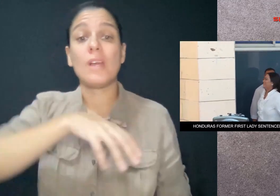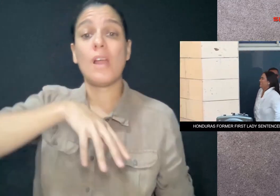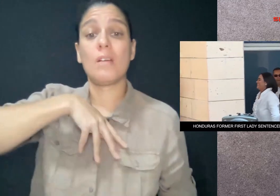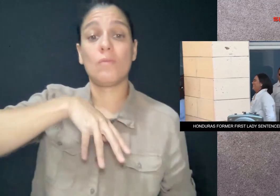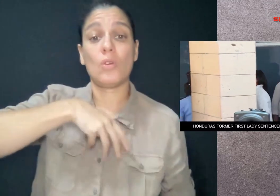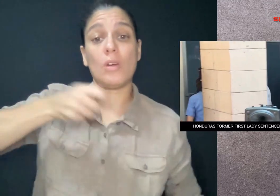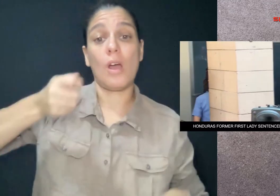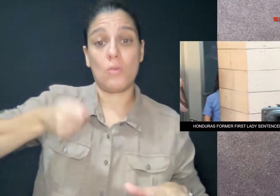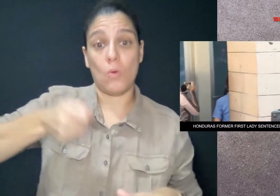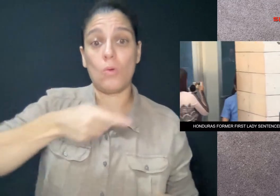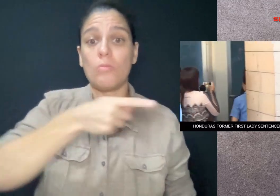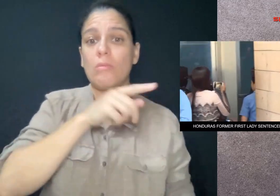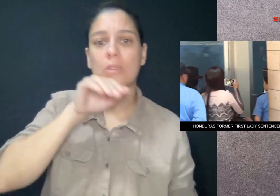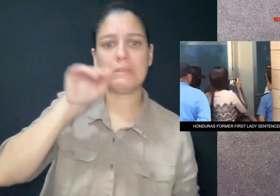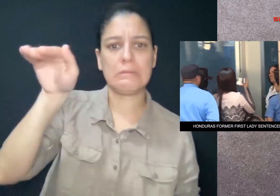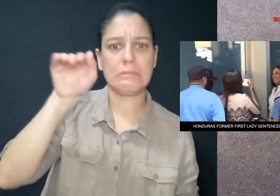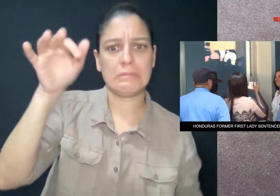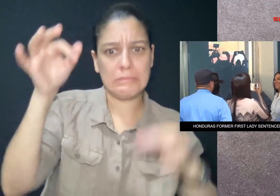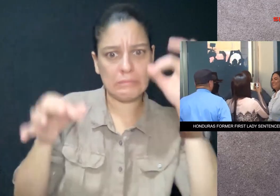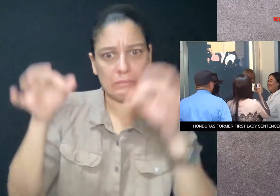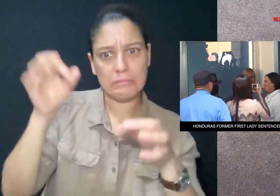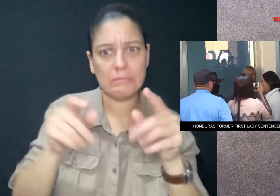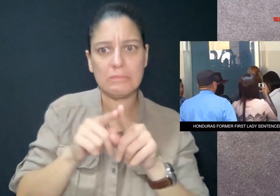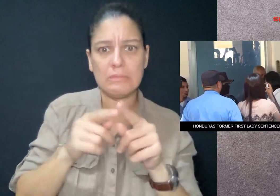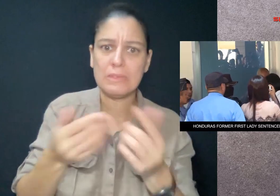Her lawyers say they will appeal the sentence.